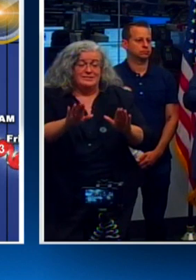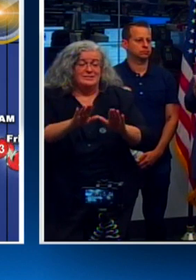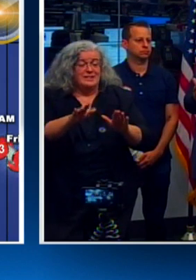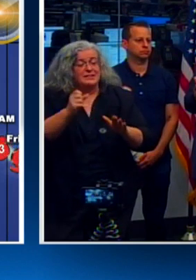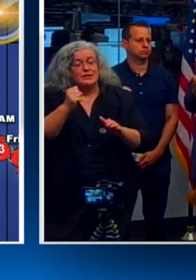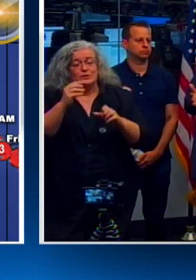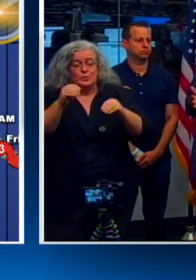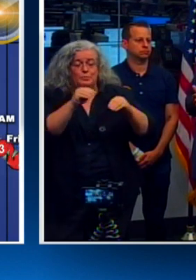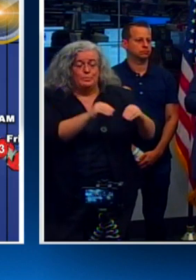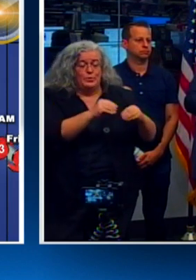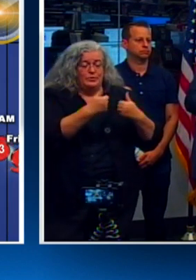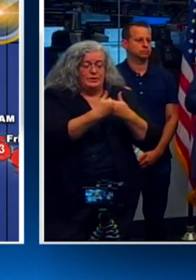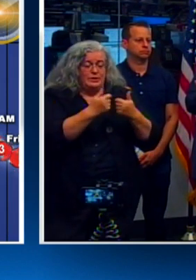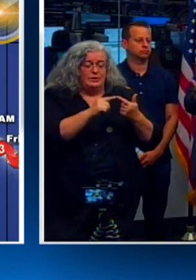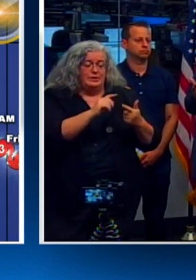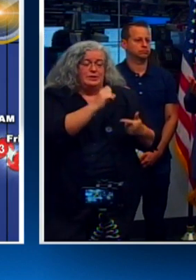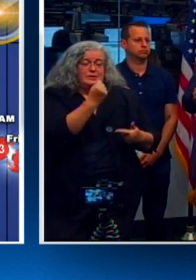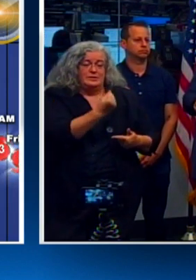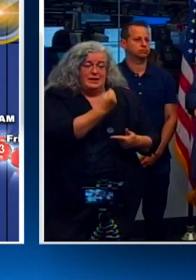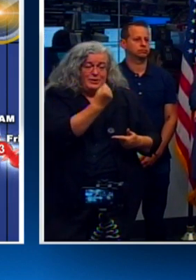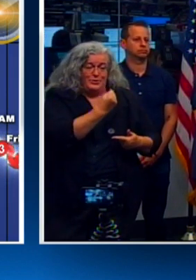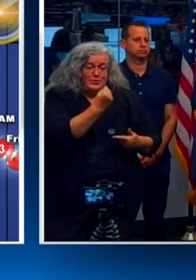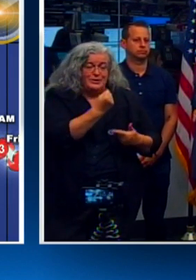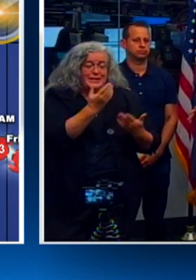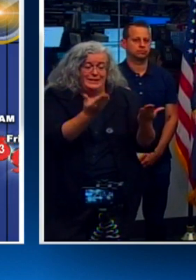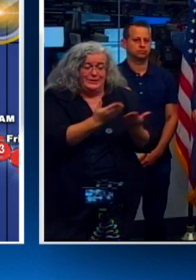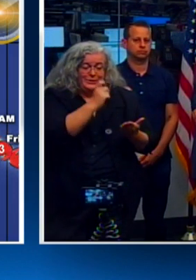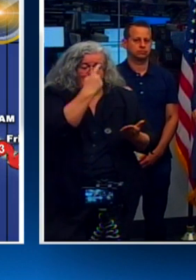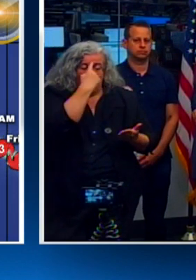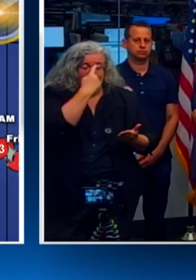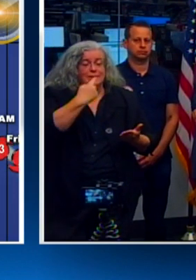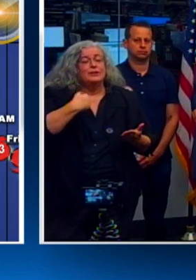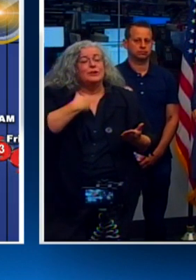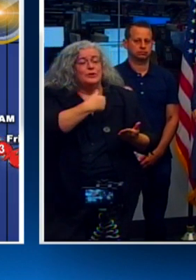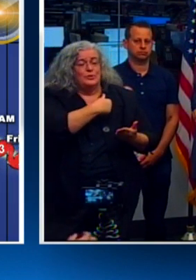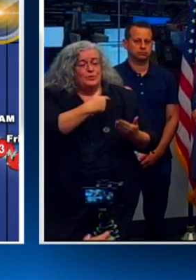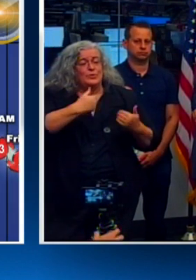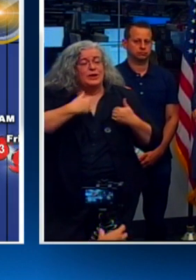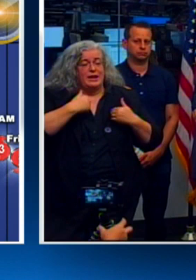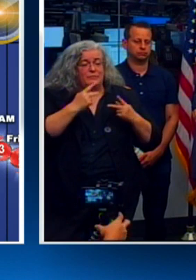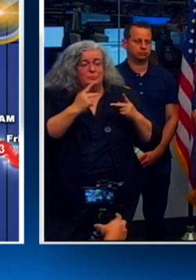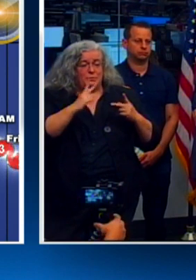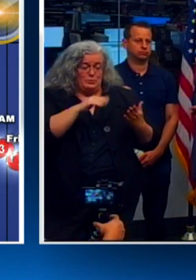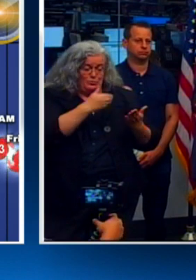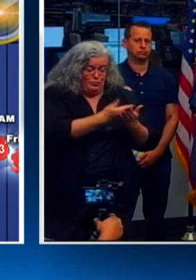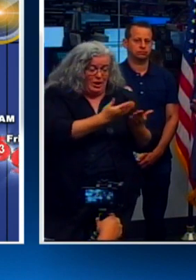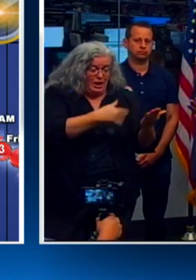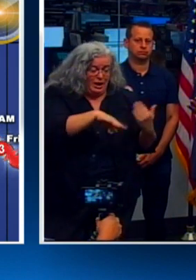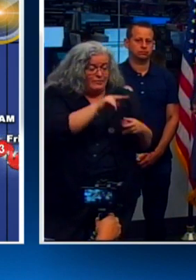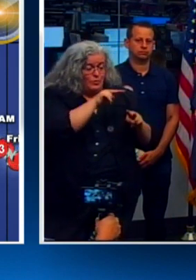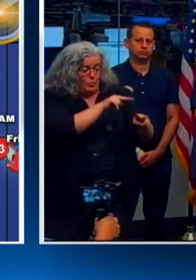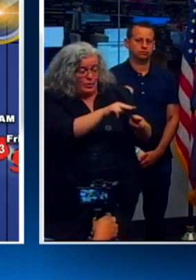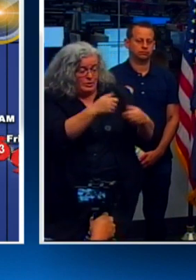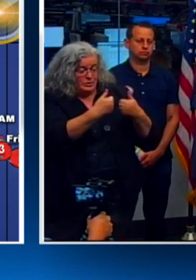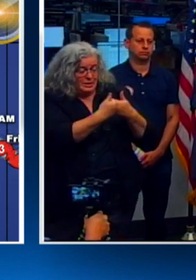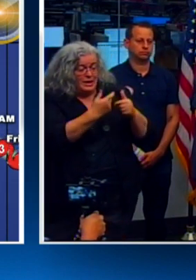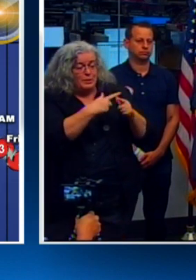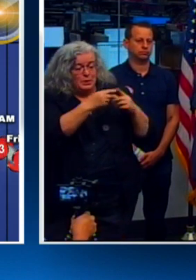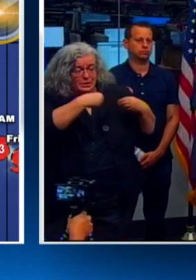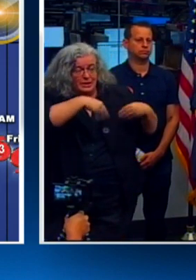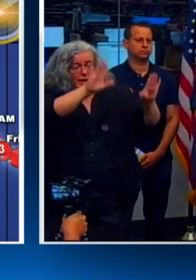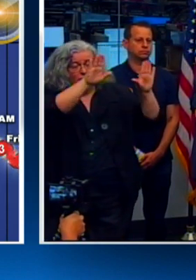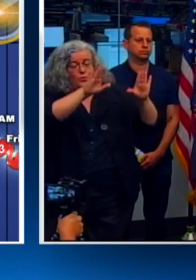Tallahassee, you can do the game. And I think people would still have the ability to, to get where they need to go. Obviously, this is an uncertain